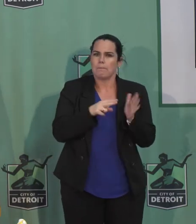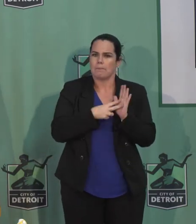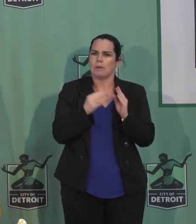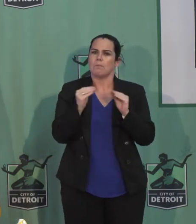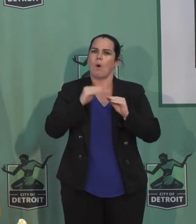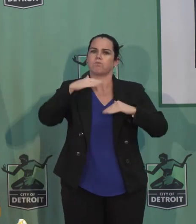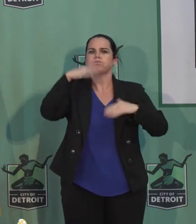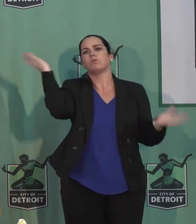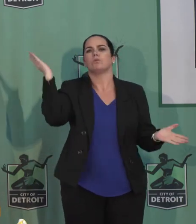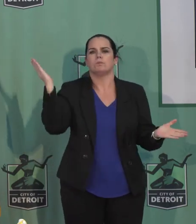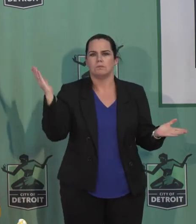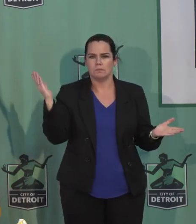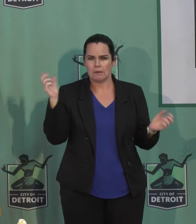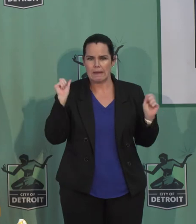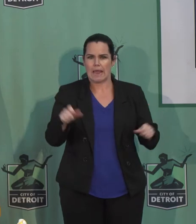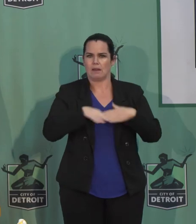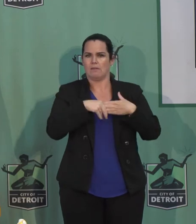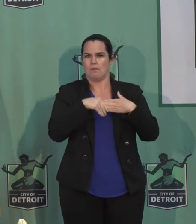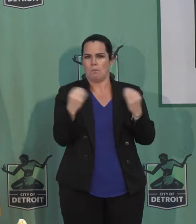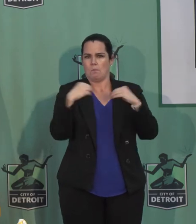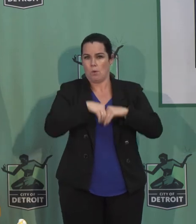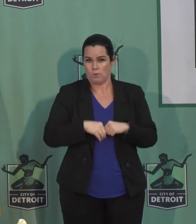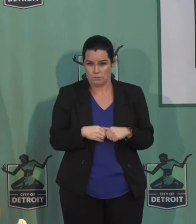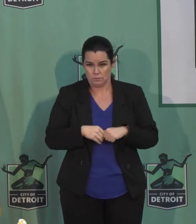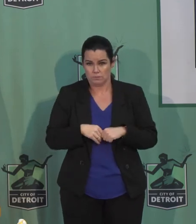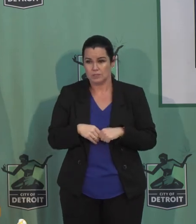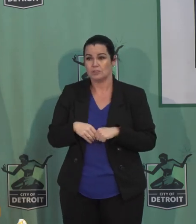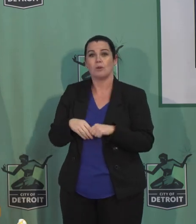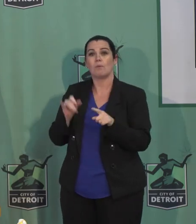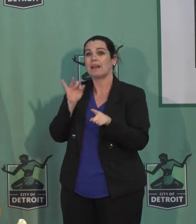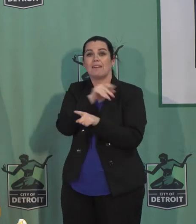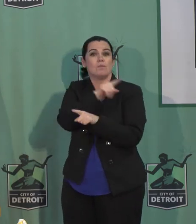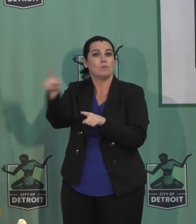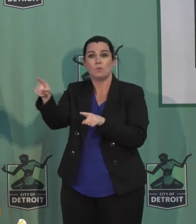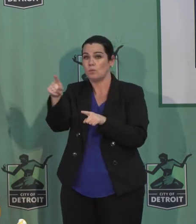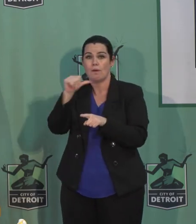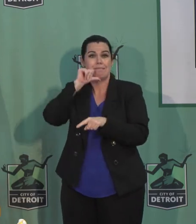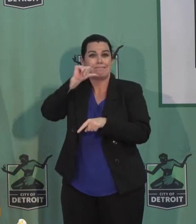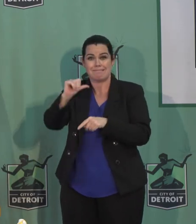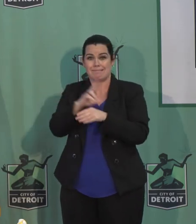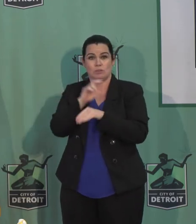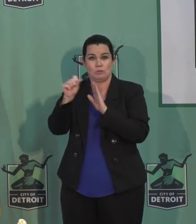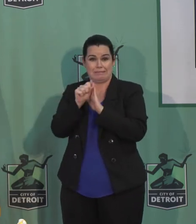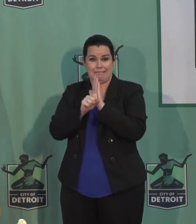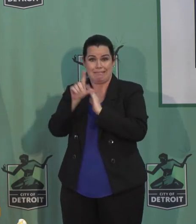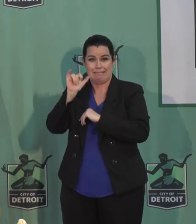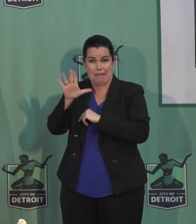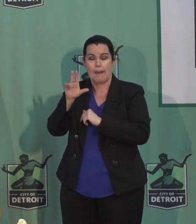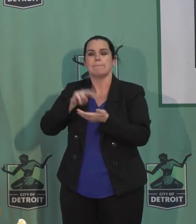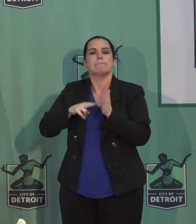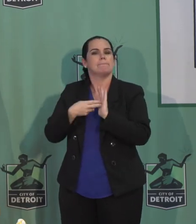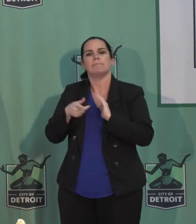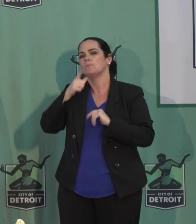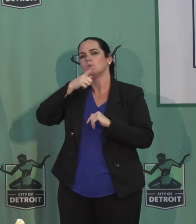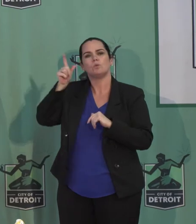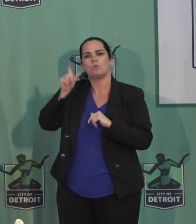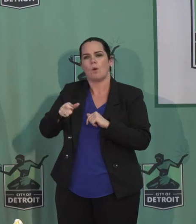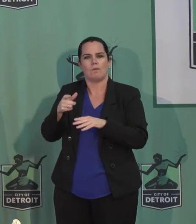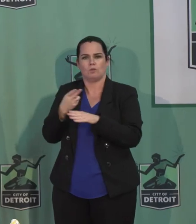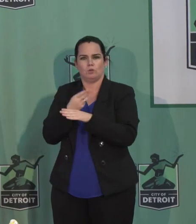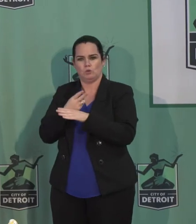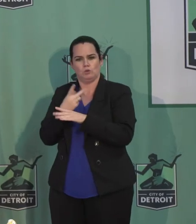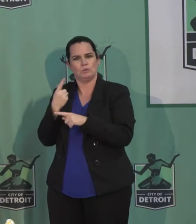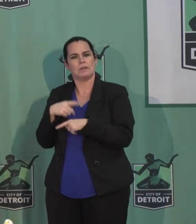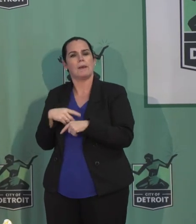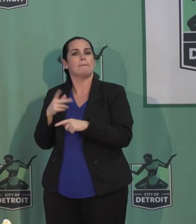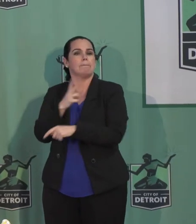issued an order that if you are not using the state lab you don't have to go through the patient